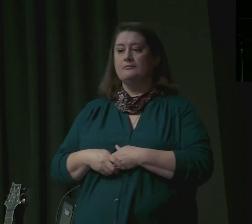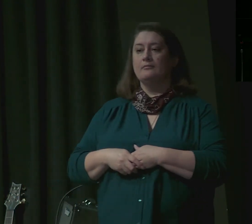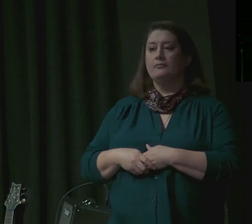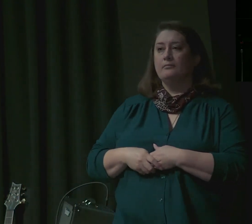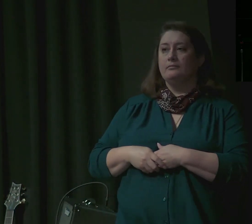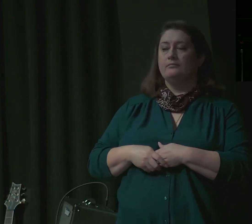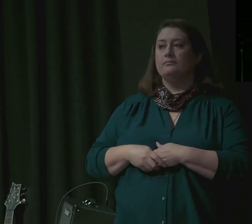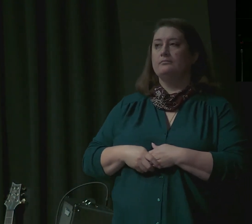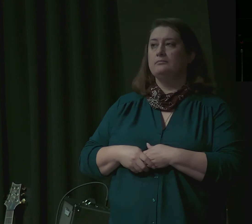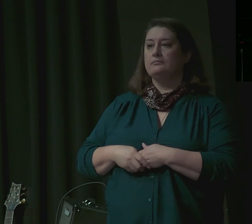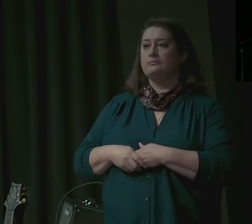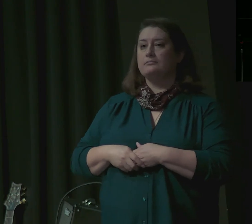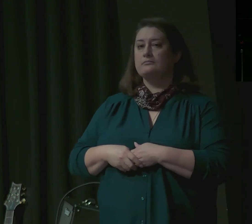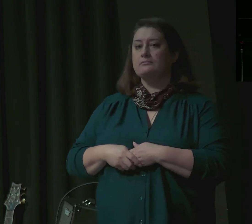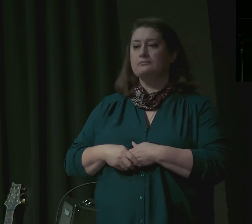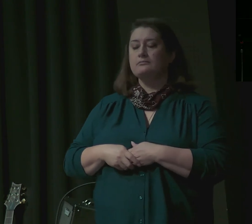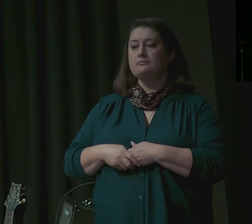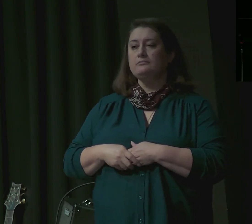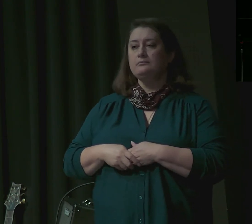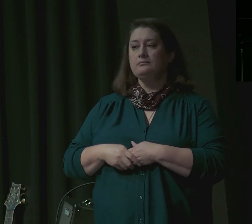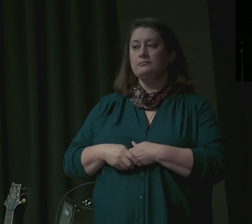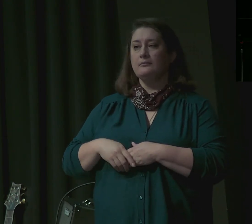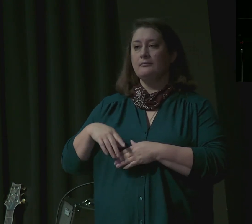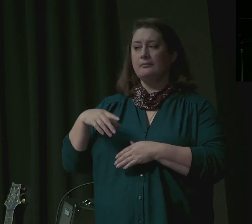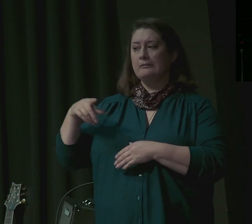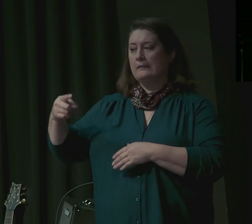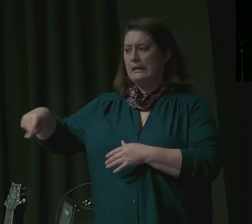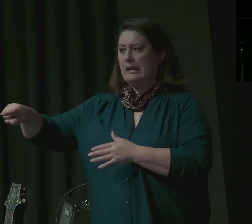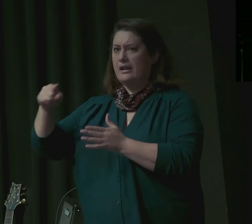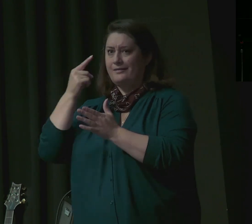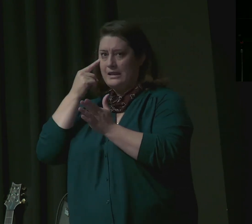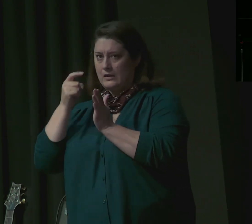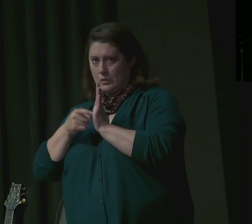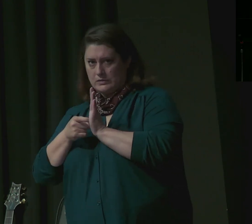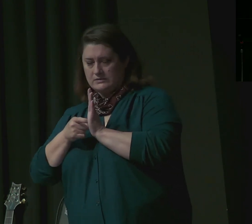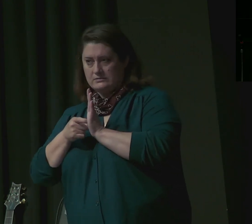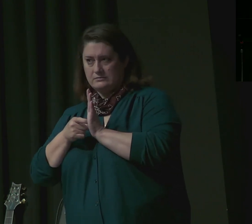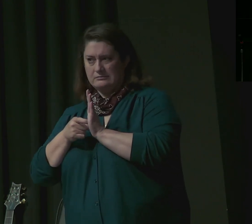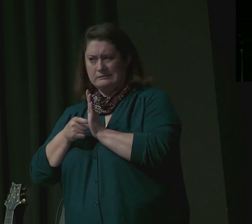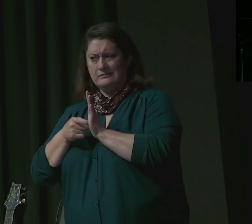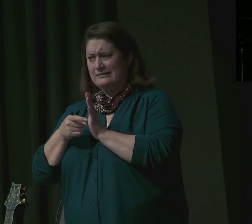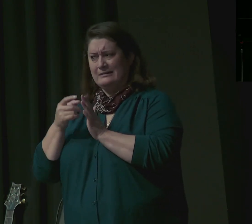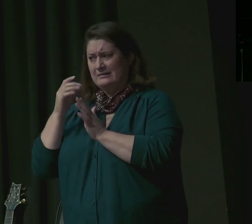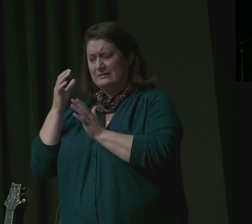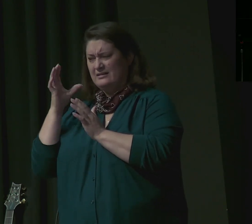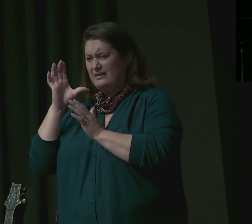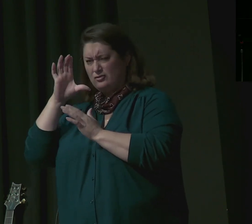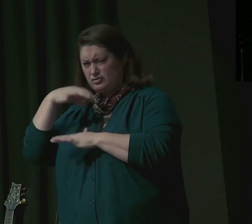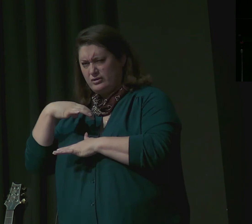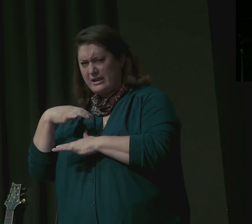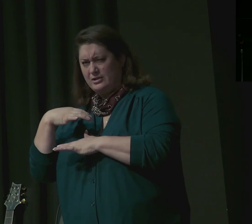They cannot help but notice I don't know what to make of it. How could he know this?